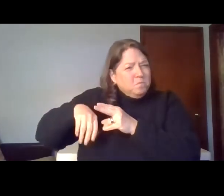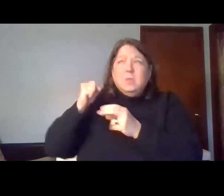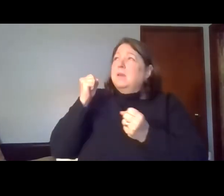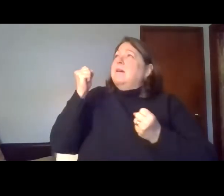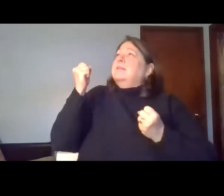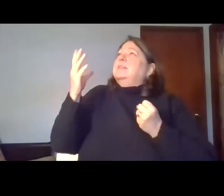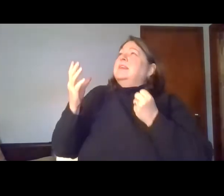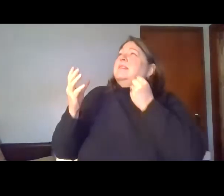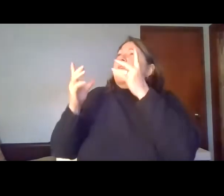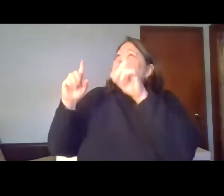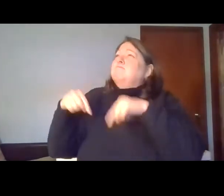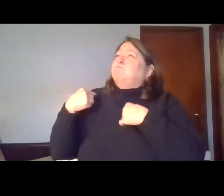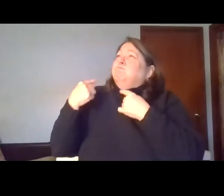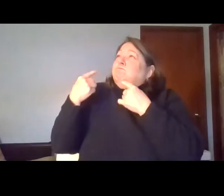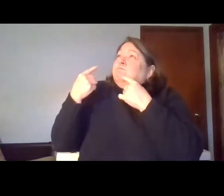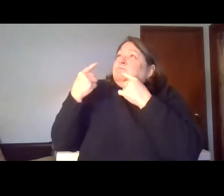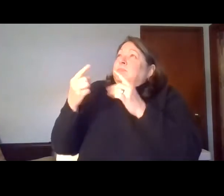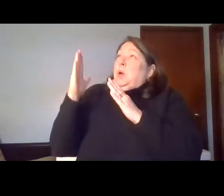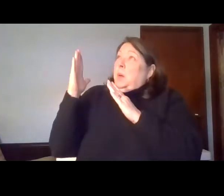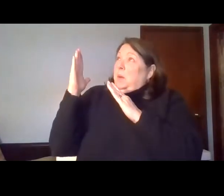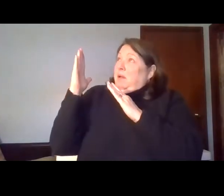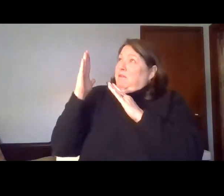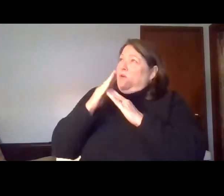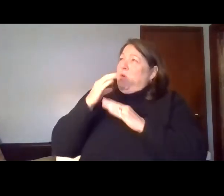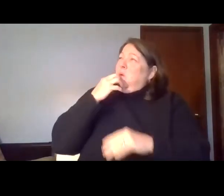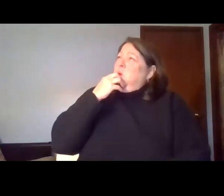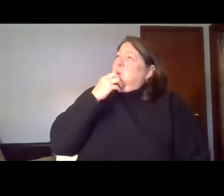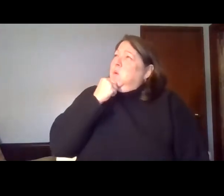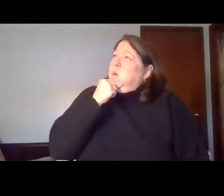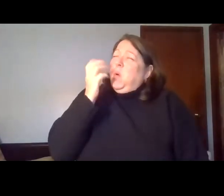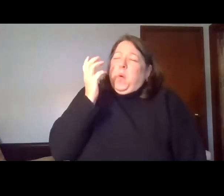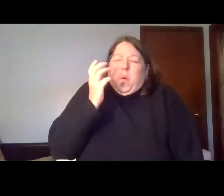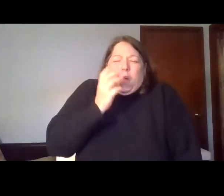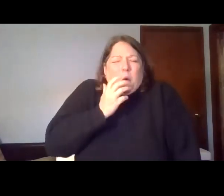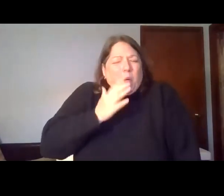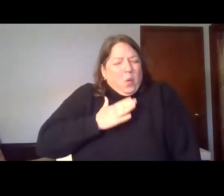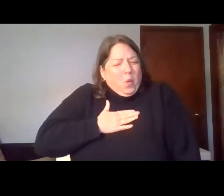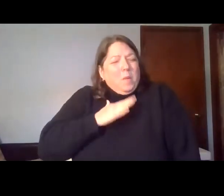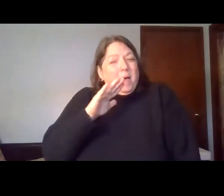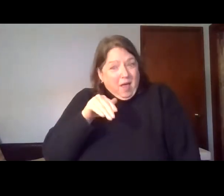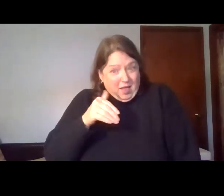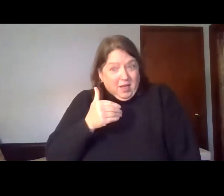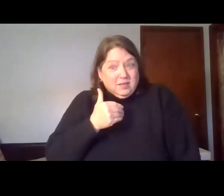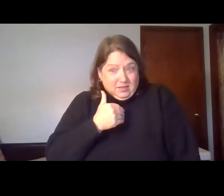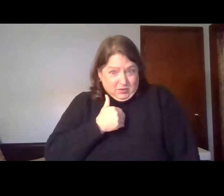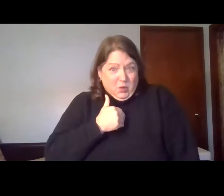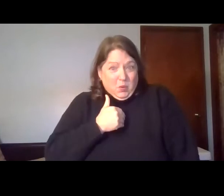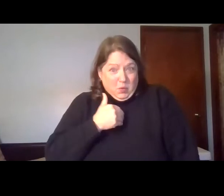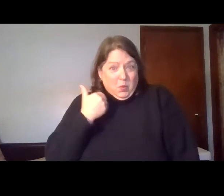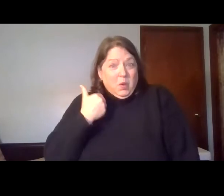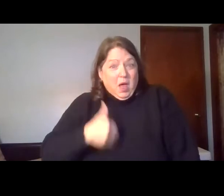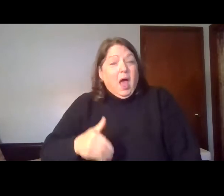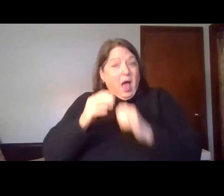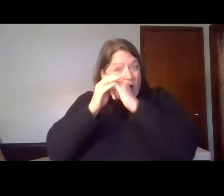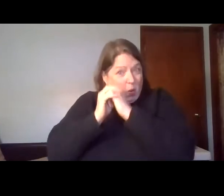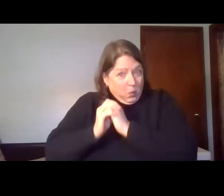Sing like never before, O my soul,